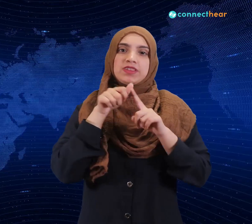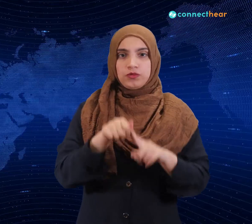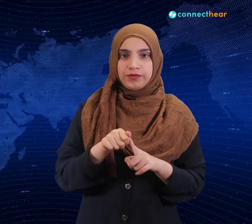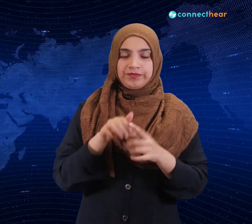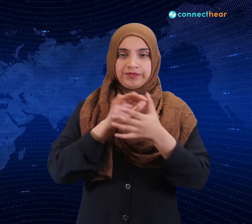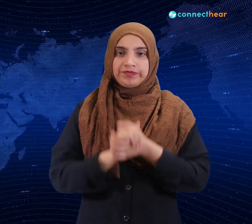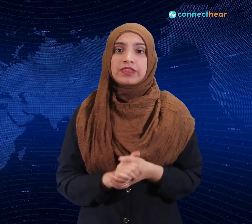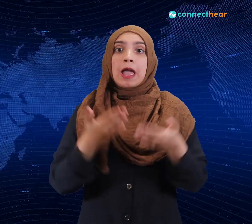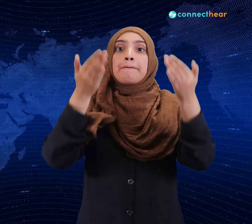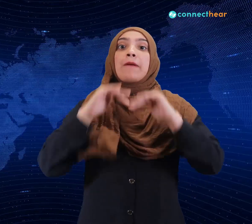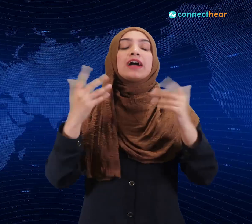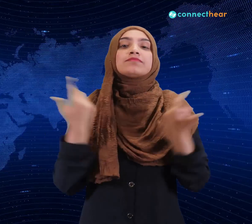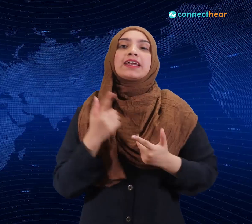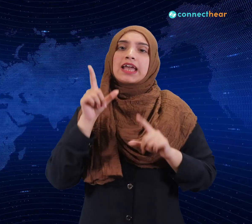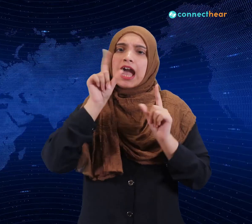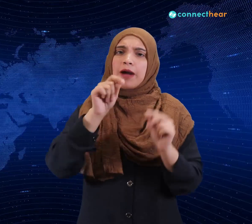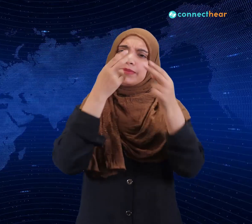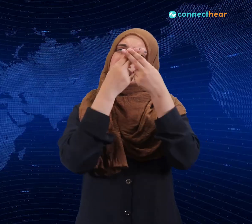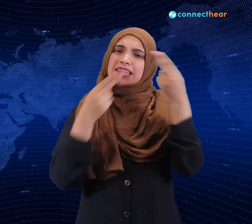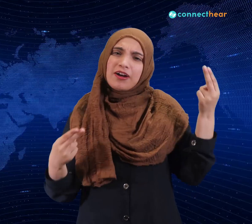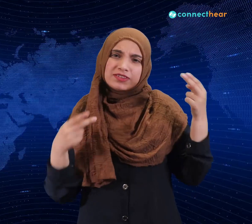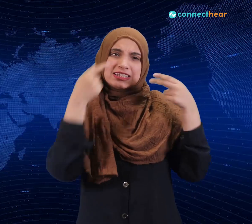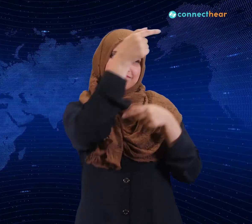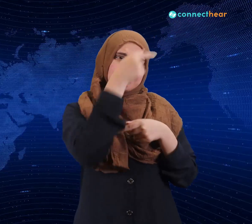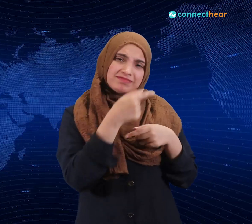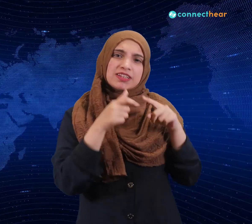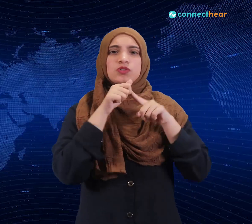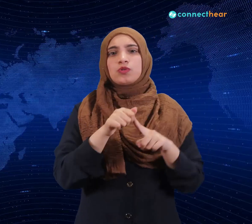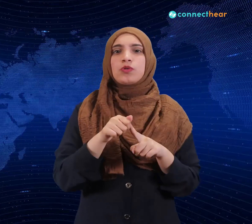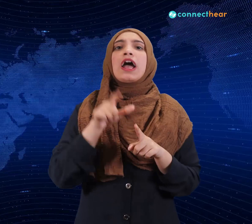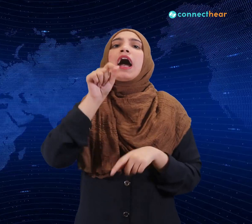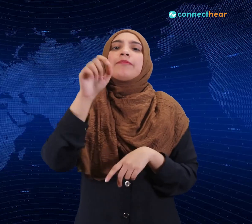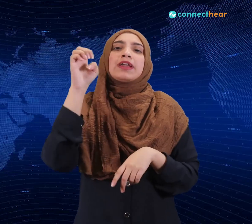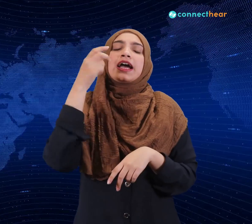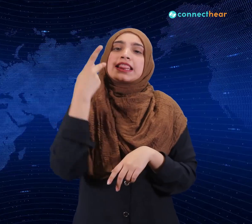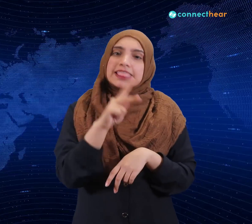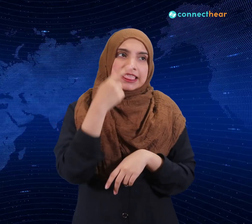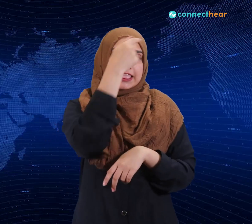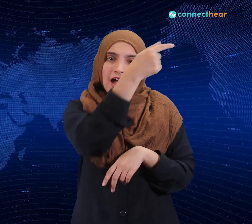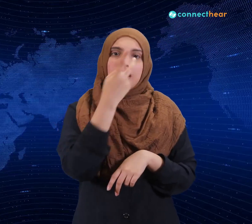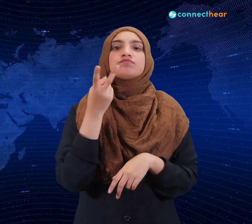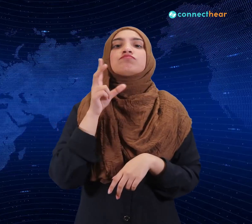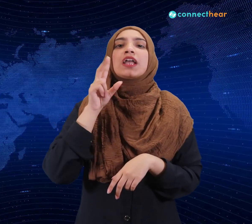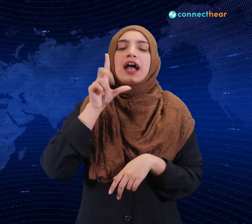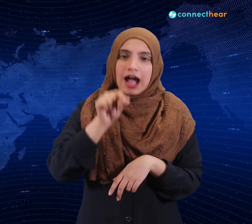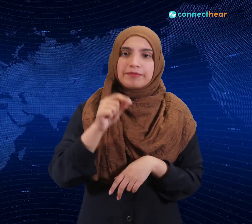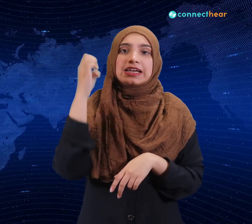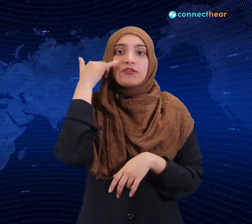After that, enter all of your details such as your full name, mobile number, date of birth, gender,